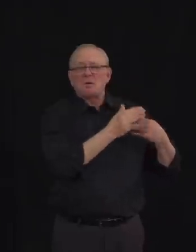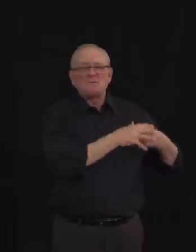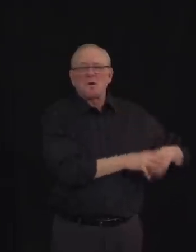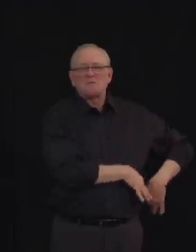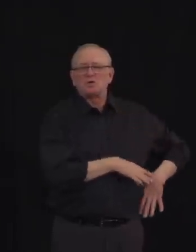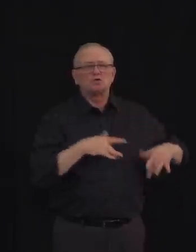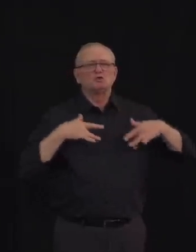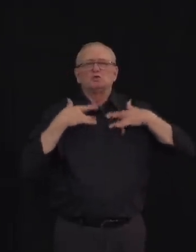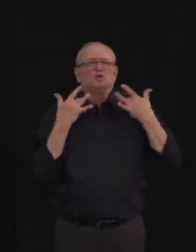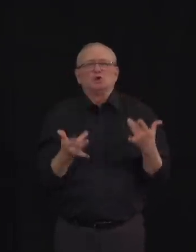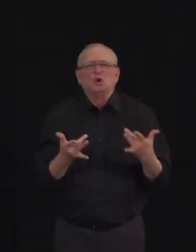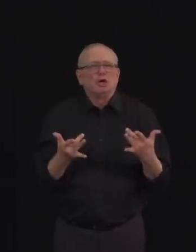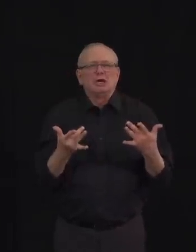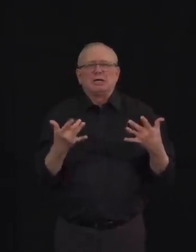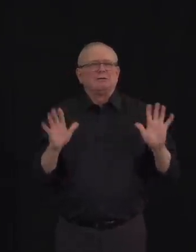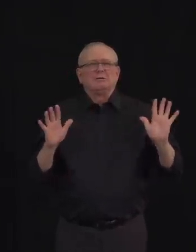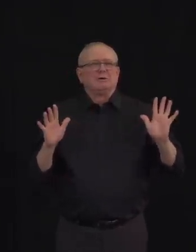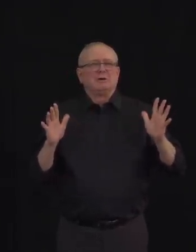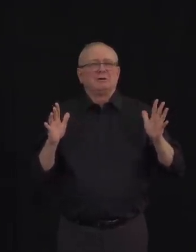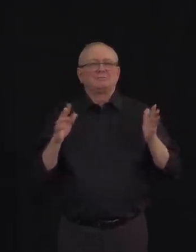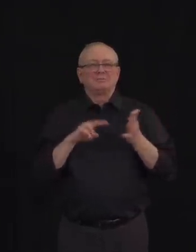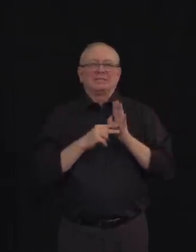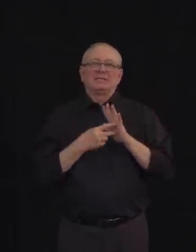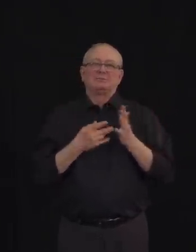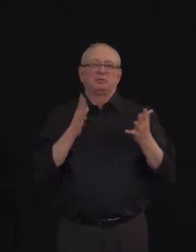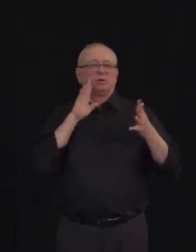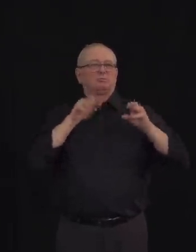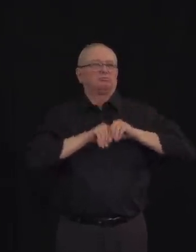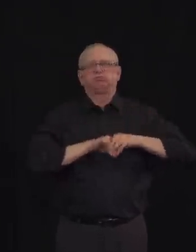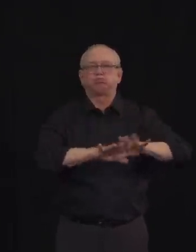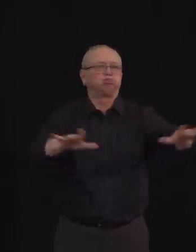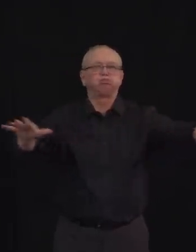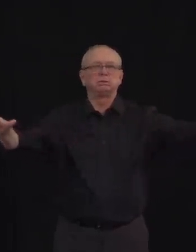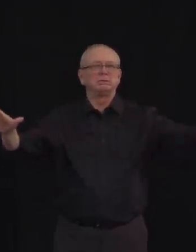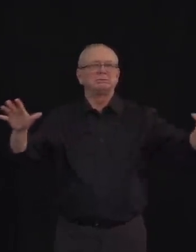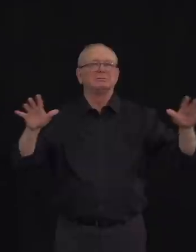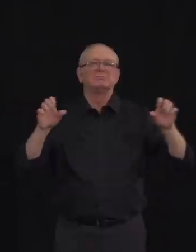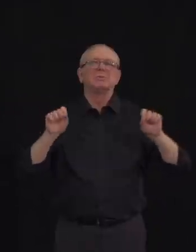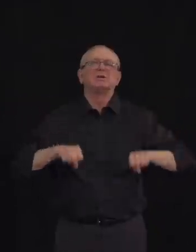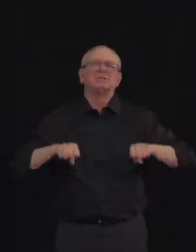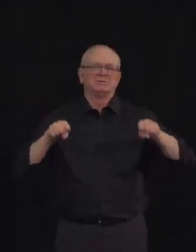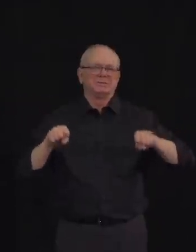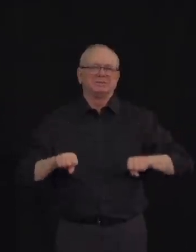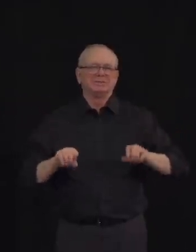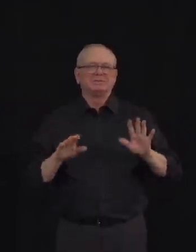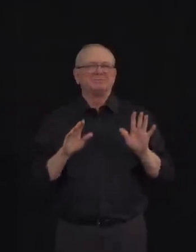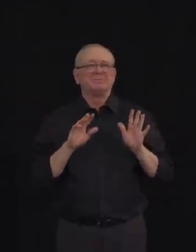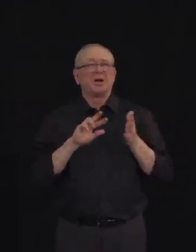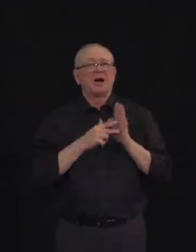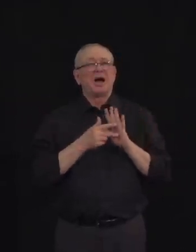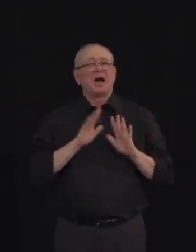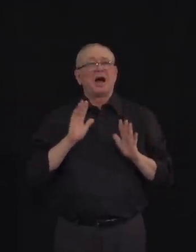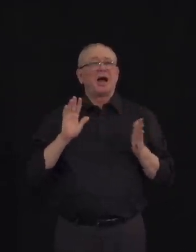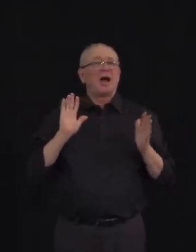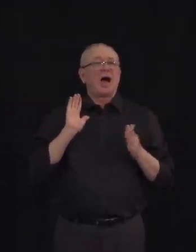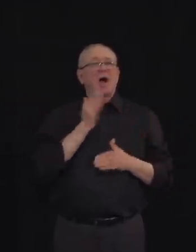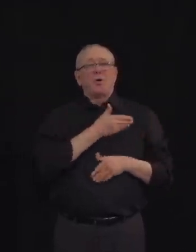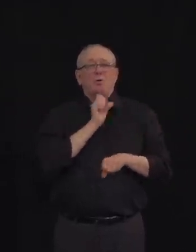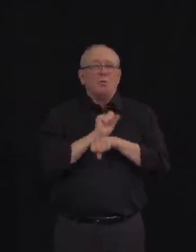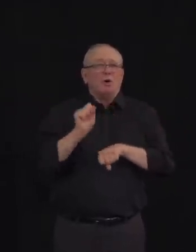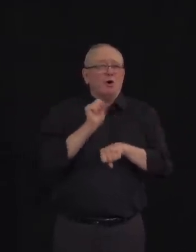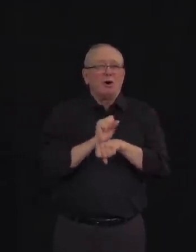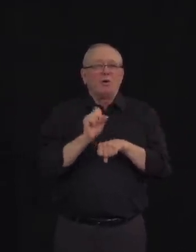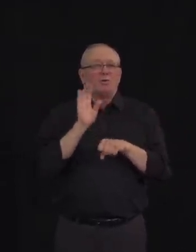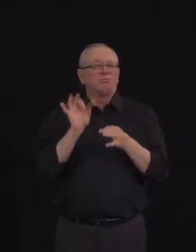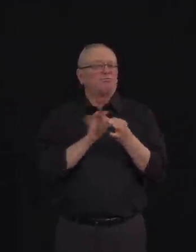all of the work and all of the sacrifices that we've collectively made to get to this point. So I guess I would ask Albertans to trust that